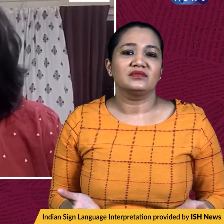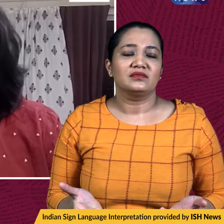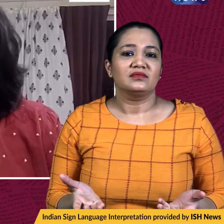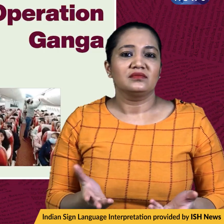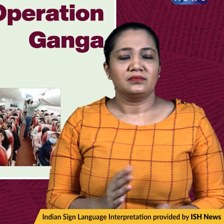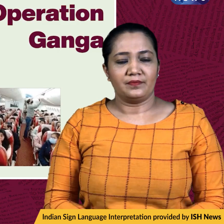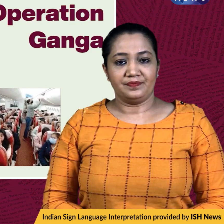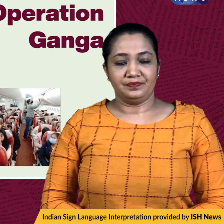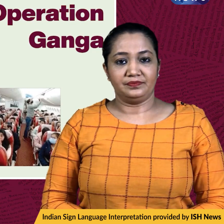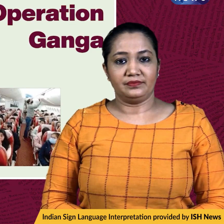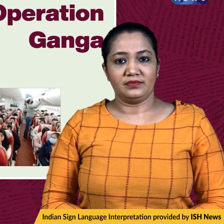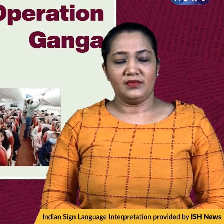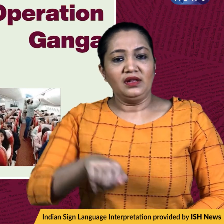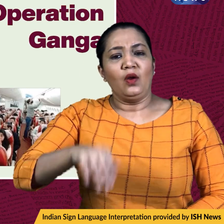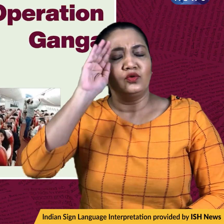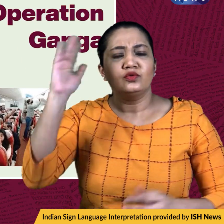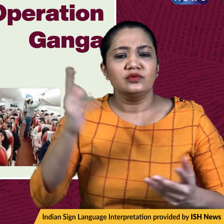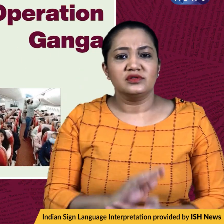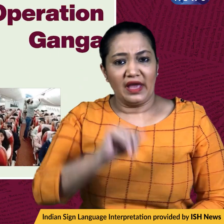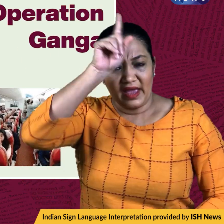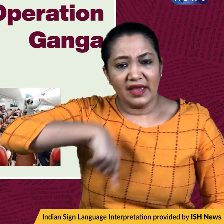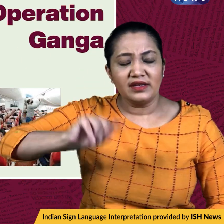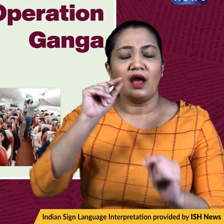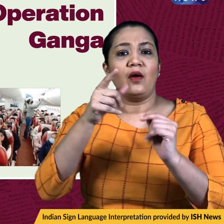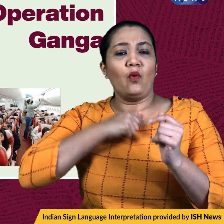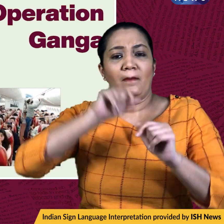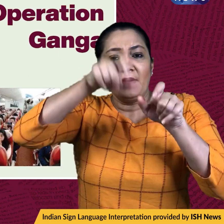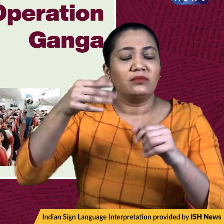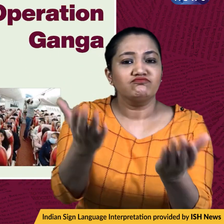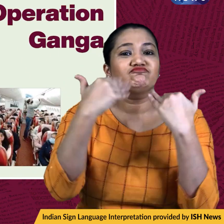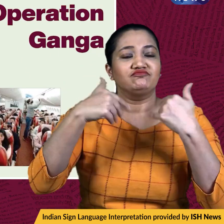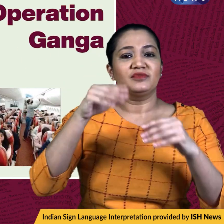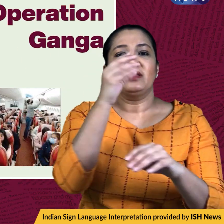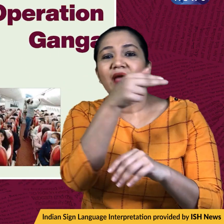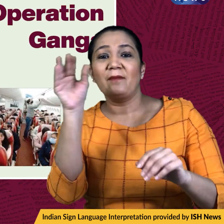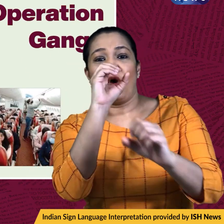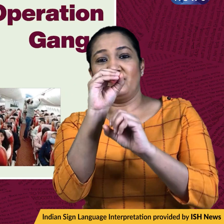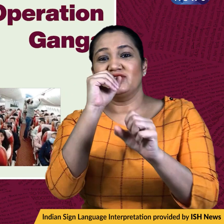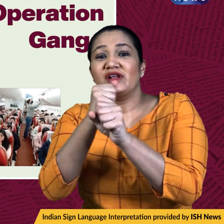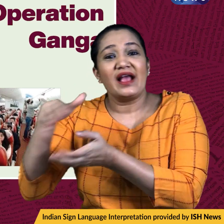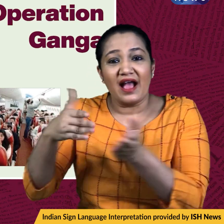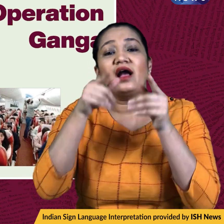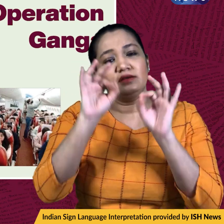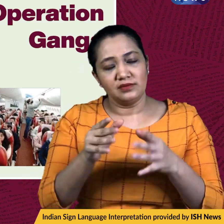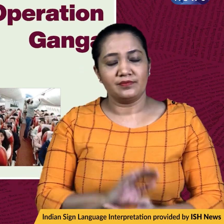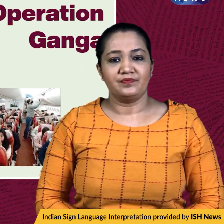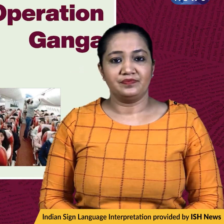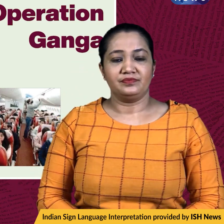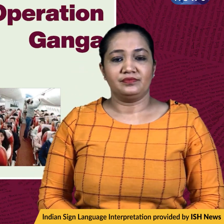An update now on what's going on with India's evacuation. It's called Operation Ganga. External Affairs Minister